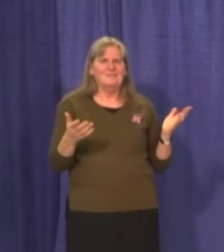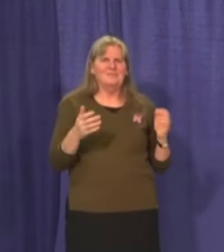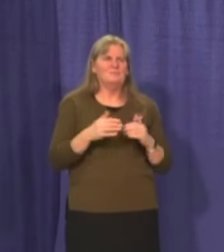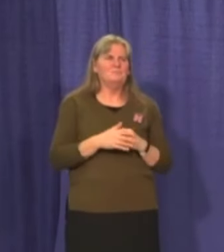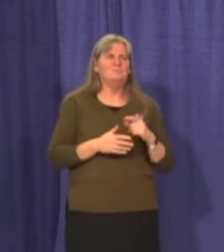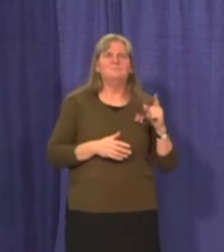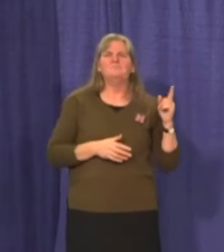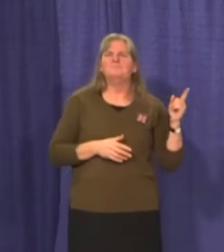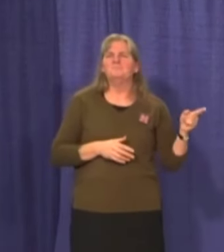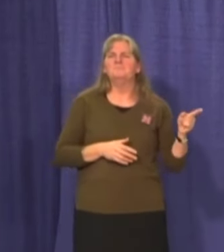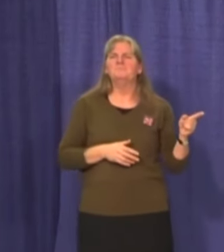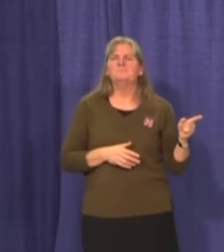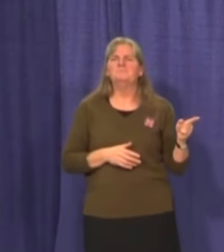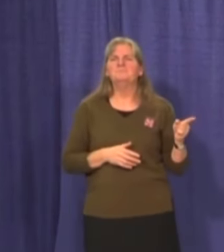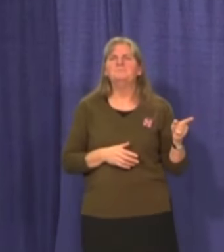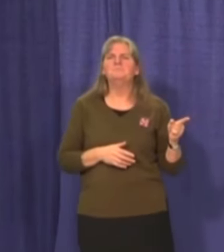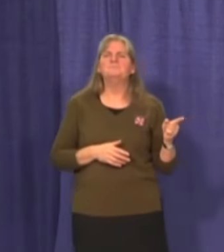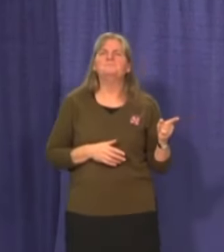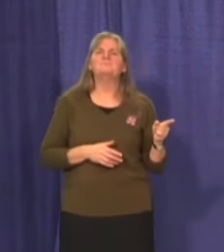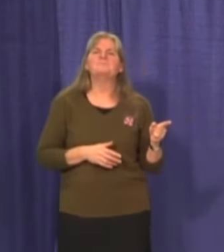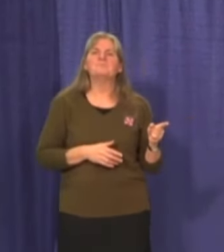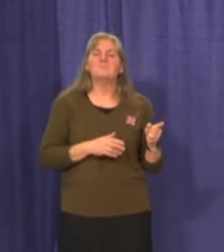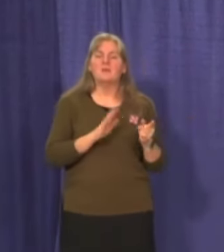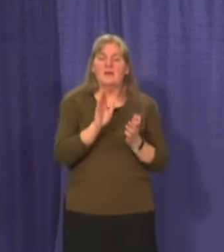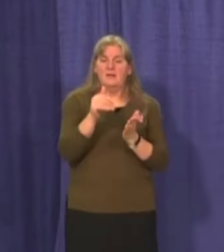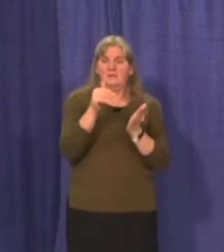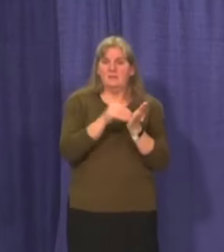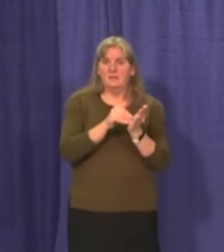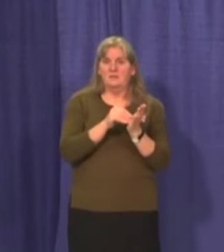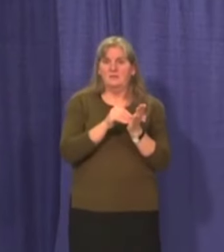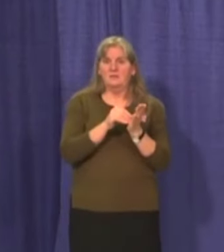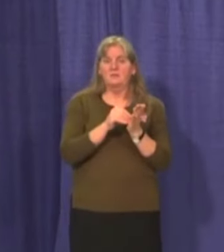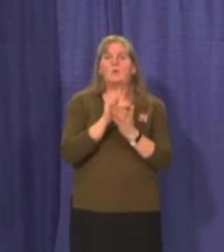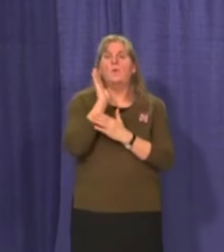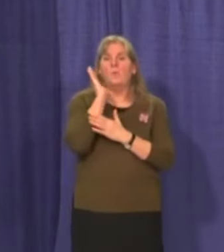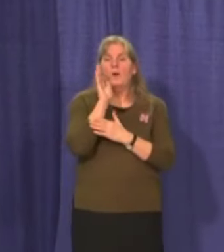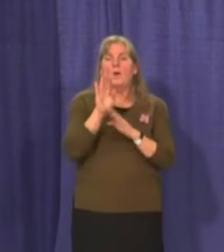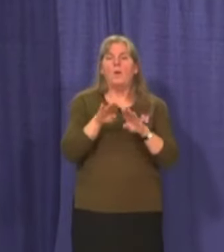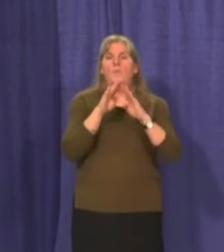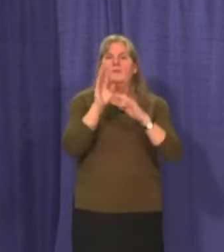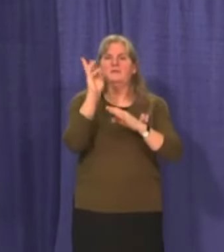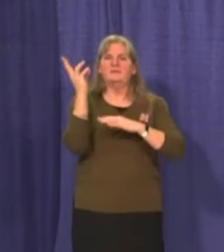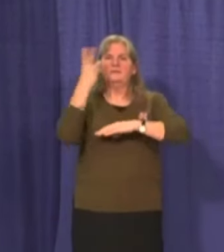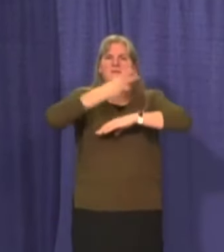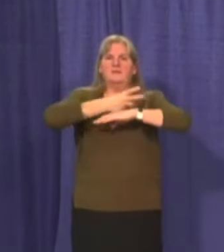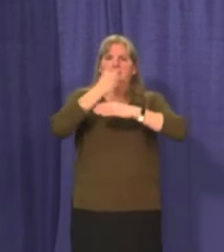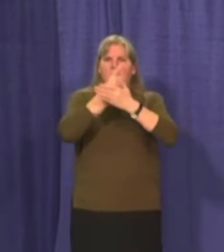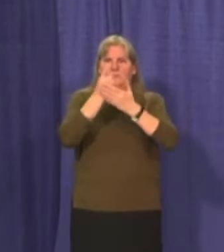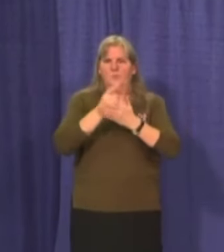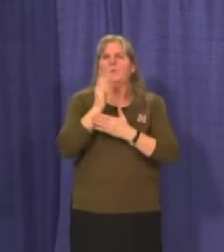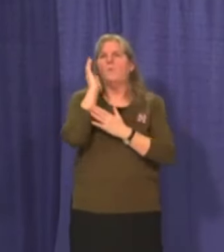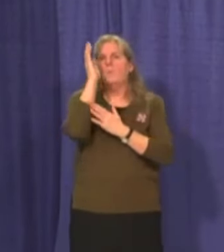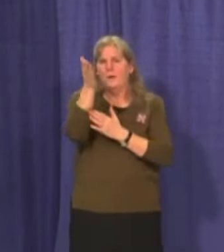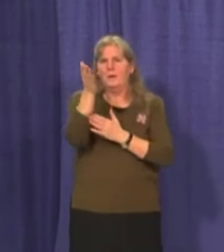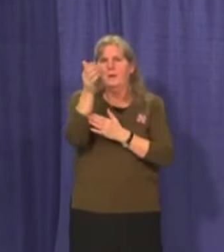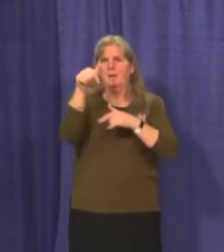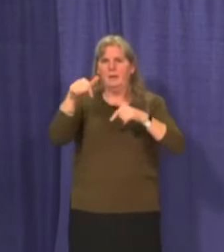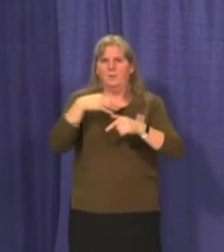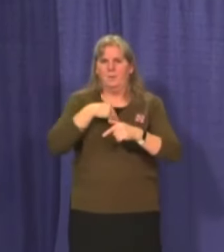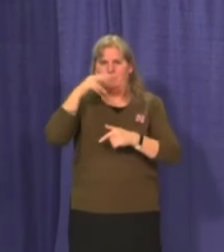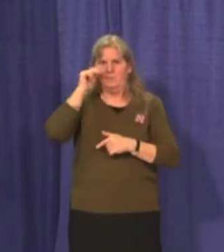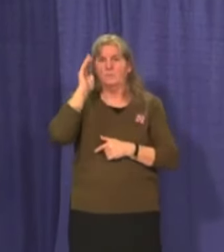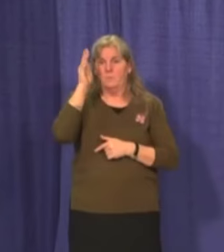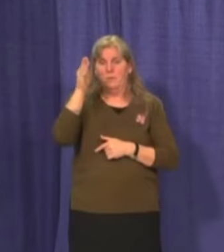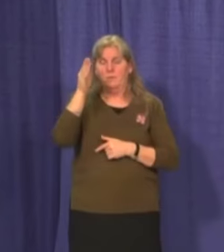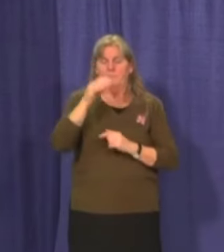Yeah, so the, the, uh, the, clinics will be running, uh, six days a week. Um, and, uh, you know,